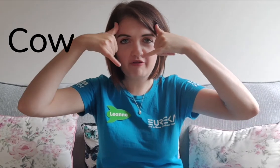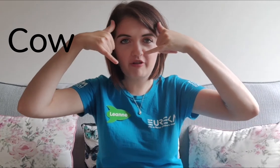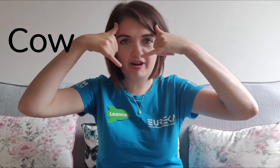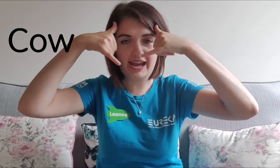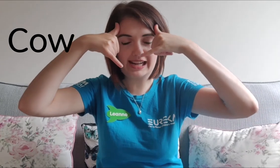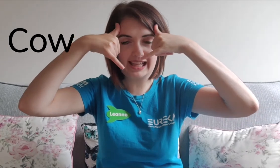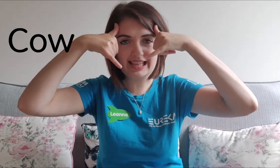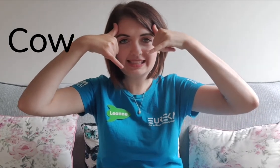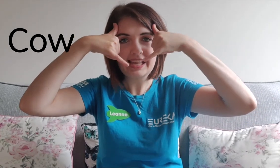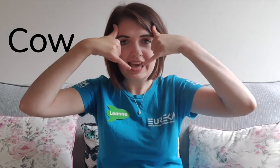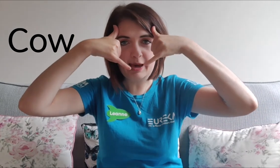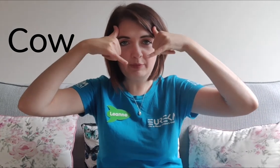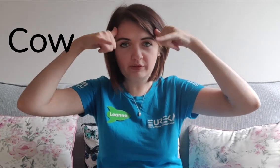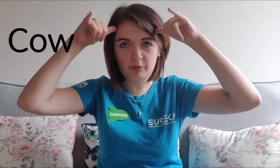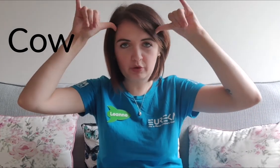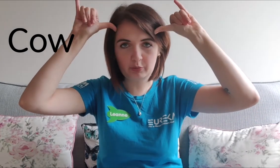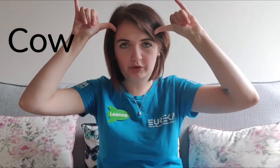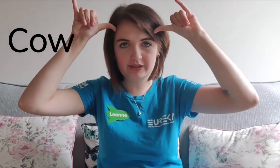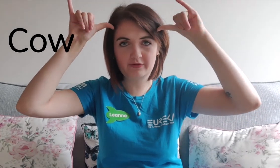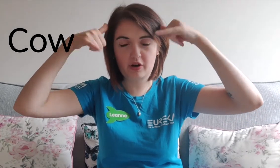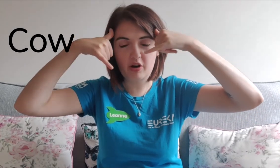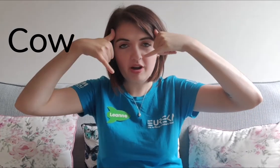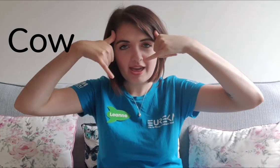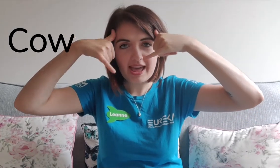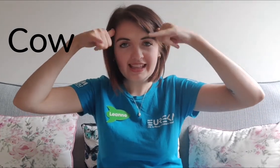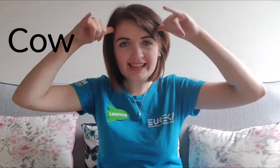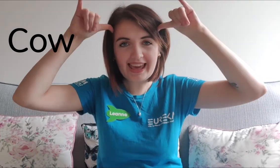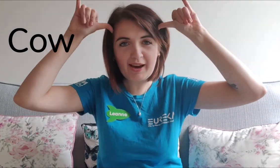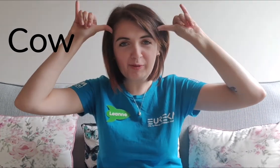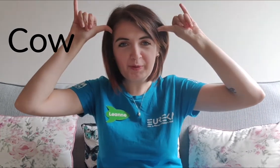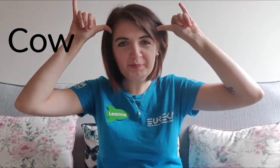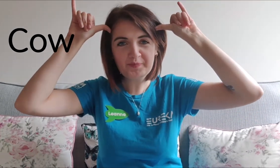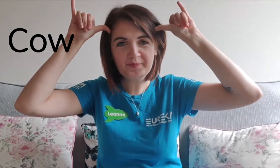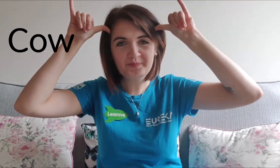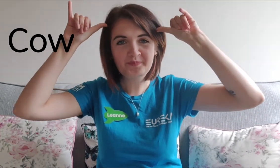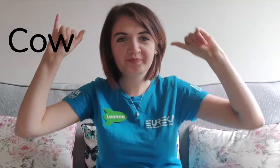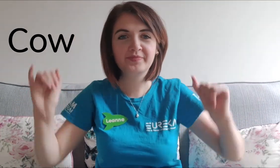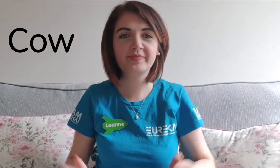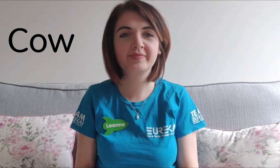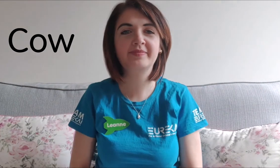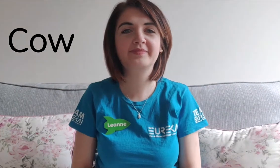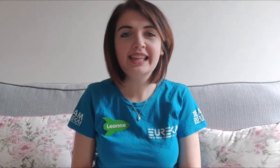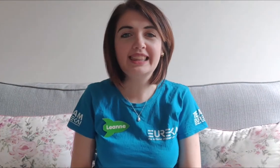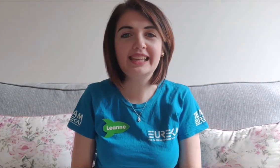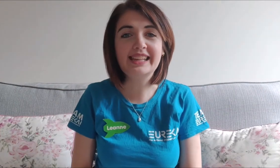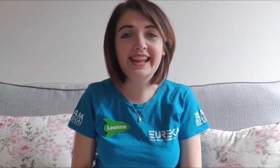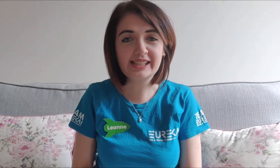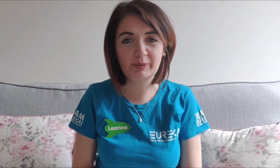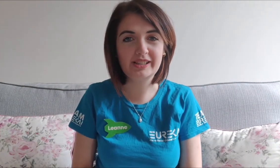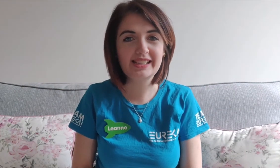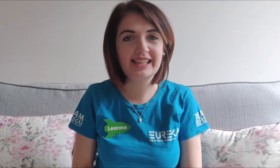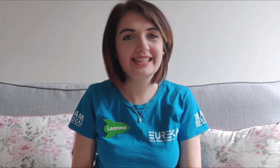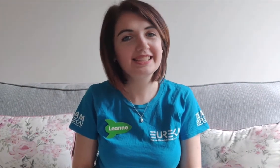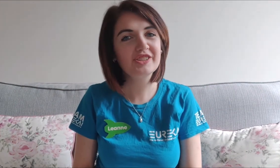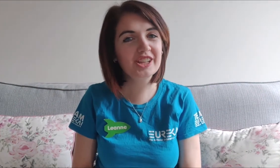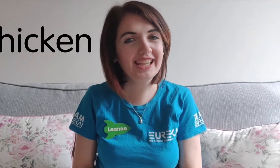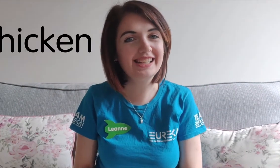forehead like this and move them upwards for cow. The next word is chicken